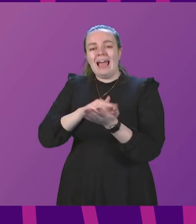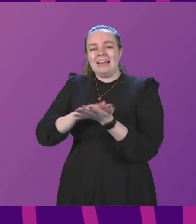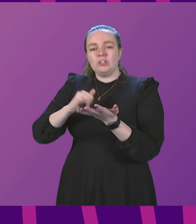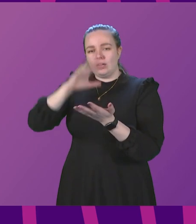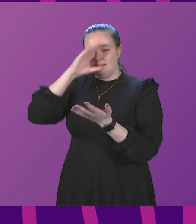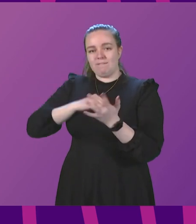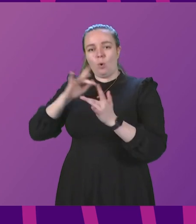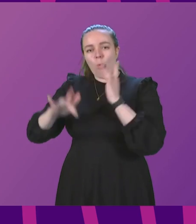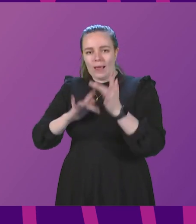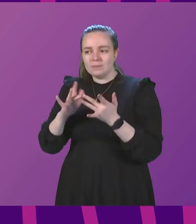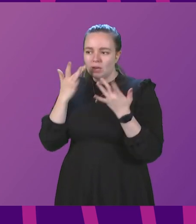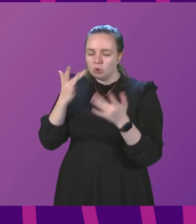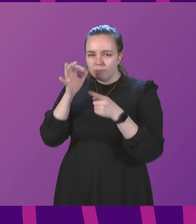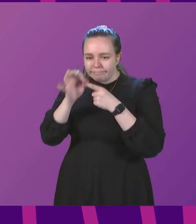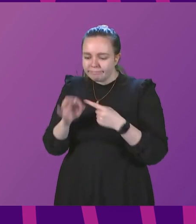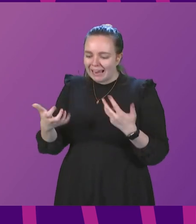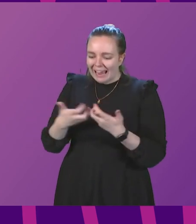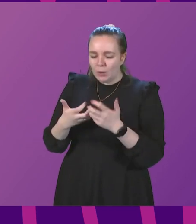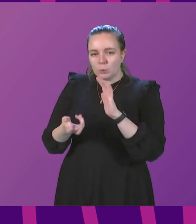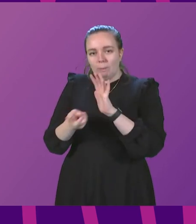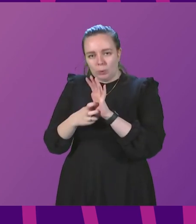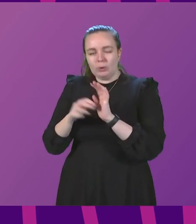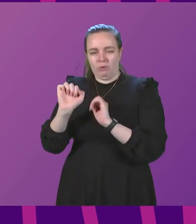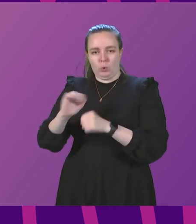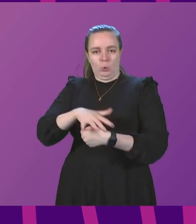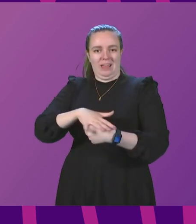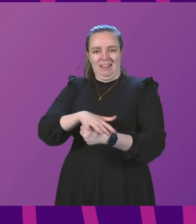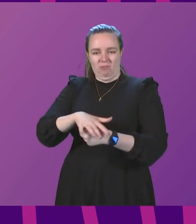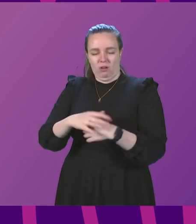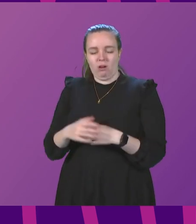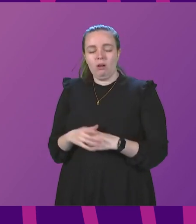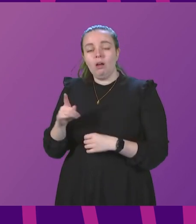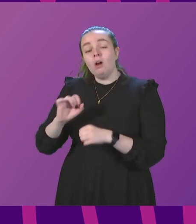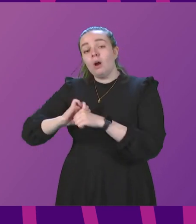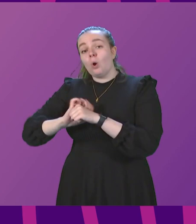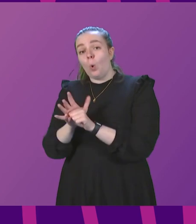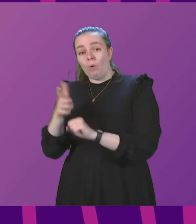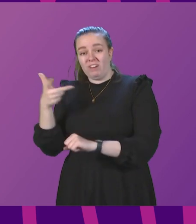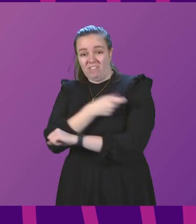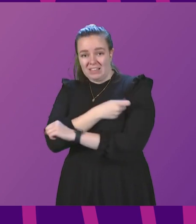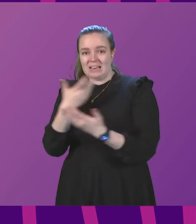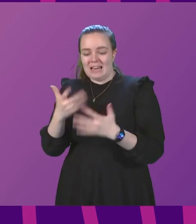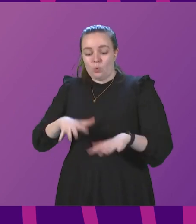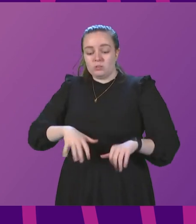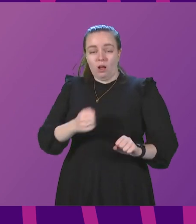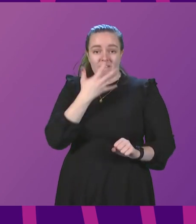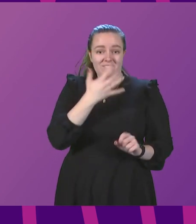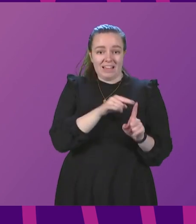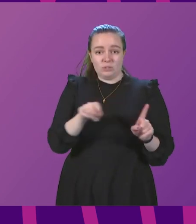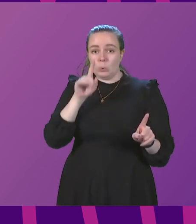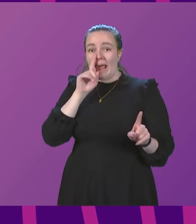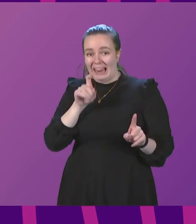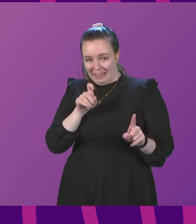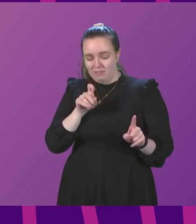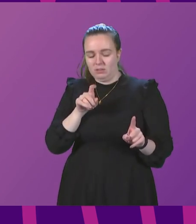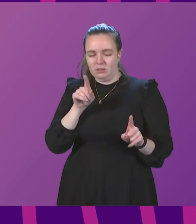provide details of how to arrange it in your local health board area. In terms of COVID, vaccination has now started for 5 to 11-year-olds